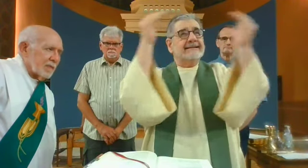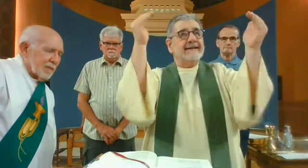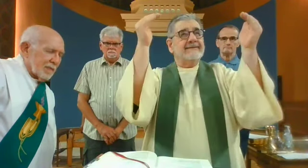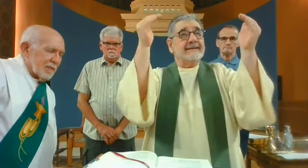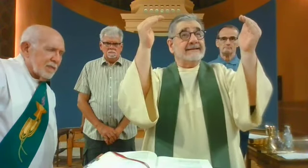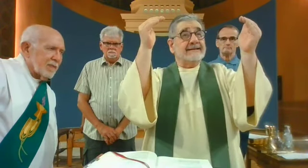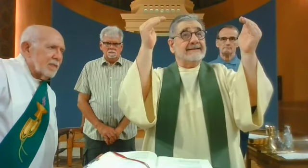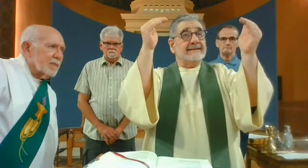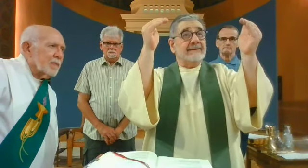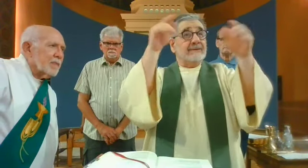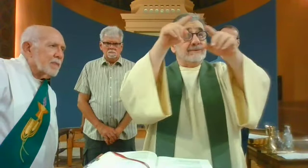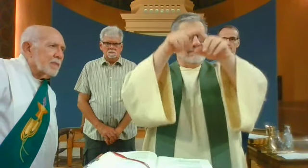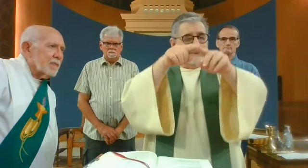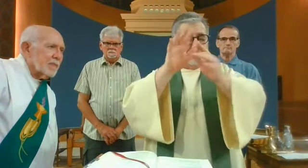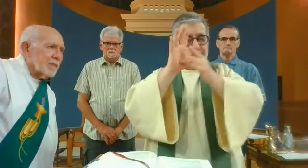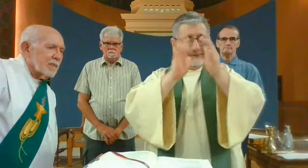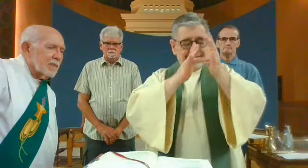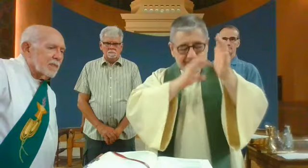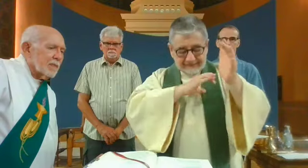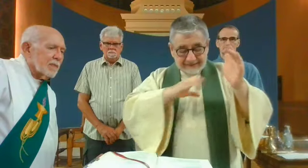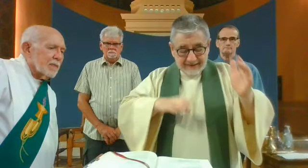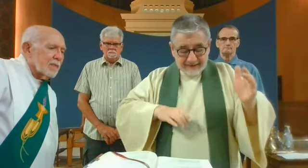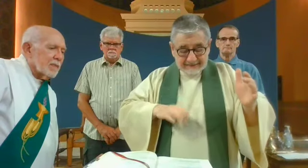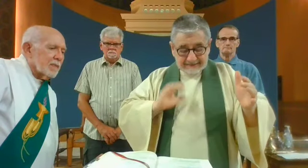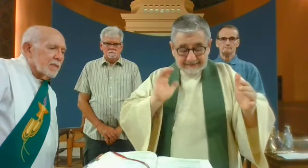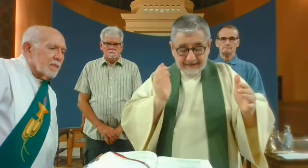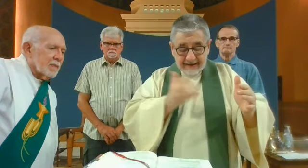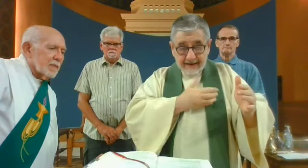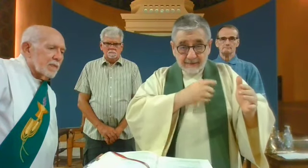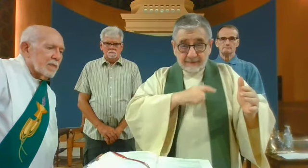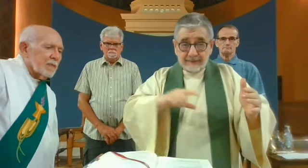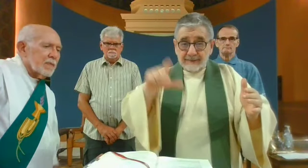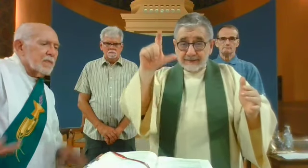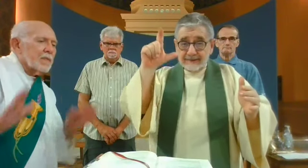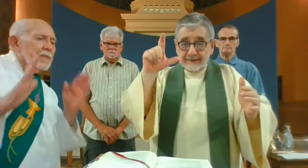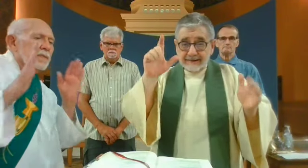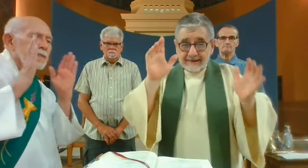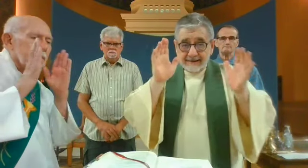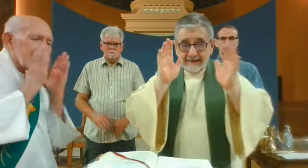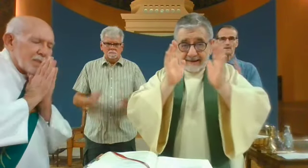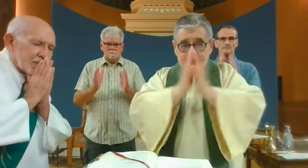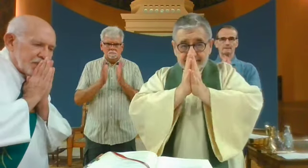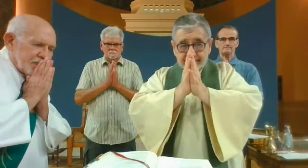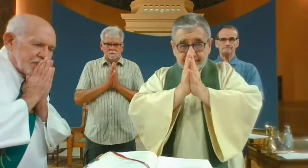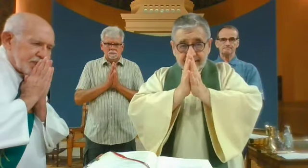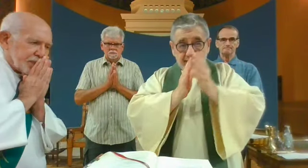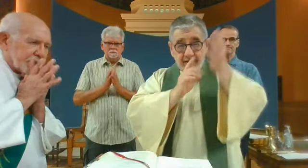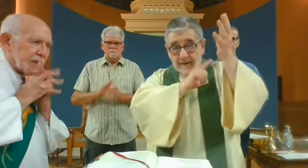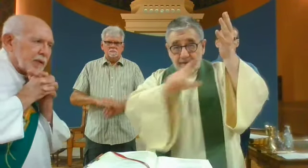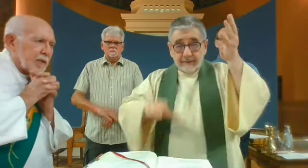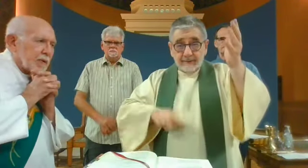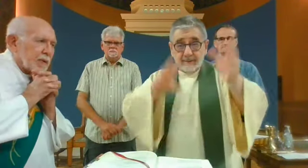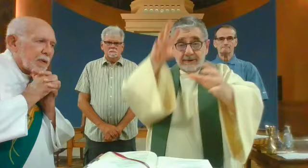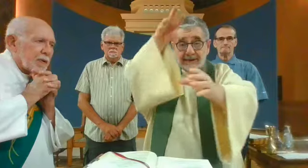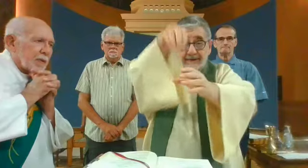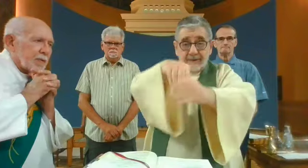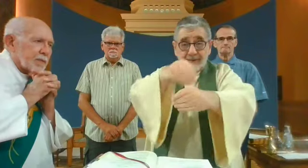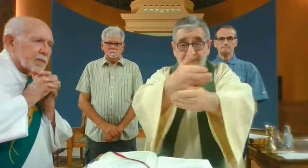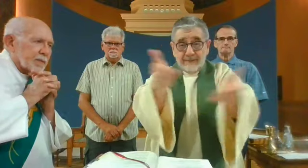co-heirs in heaven. Through Christ our Lord. Amen. The